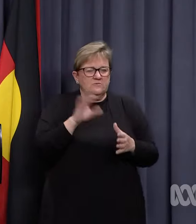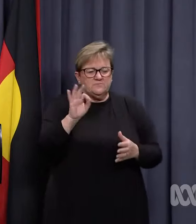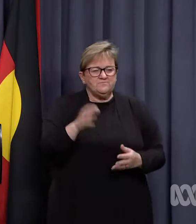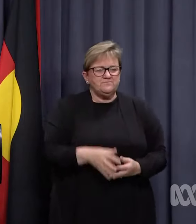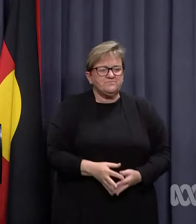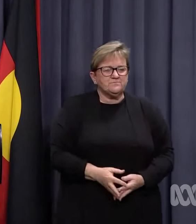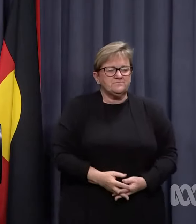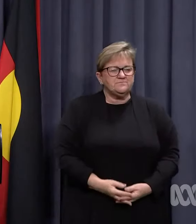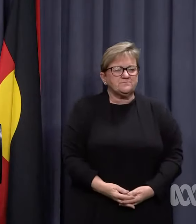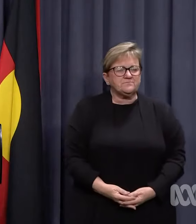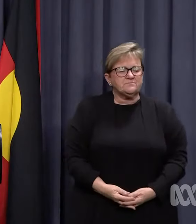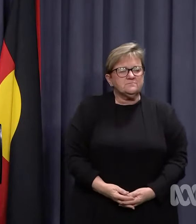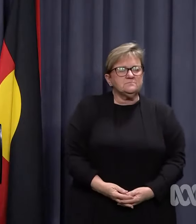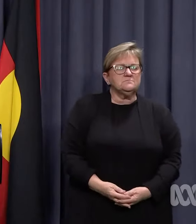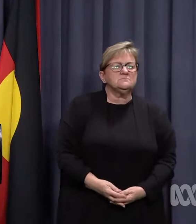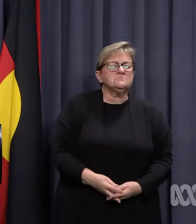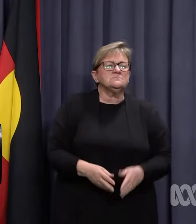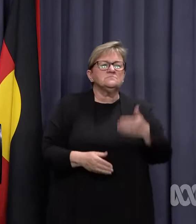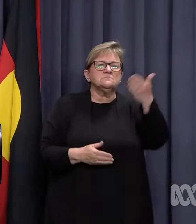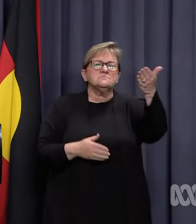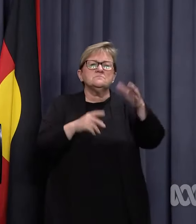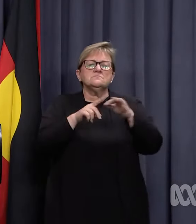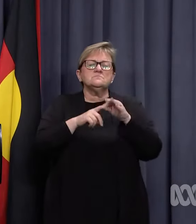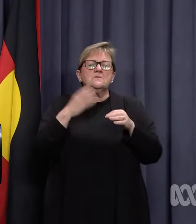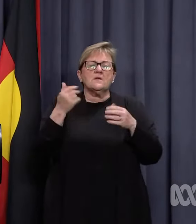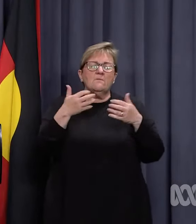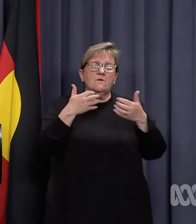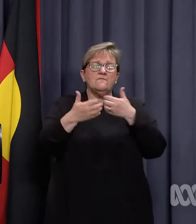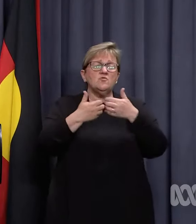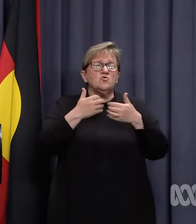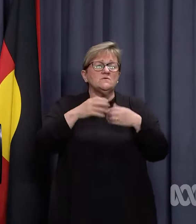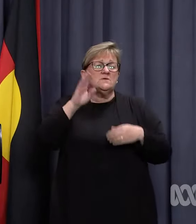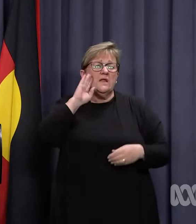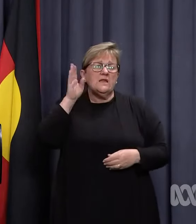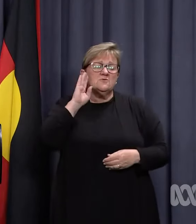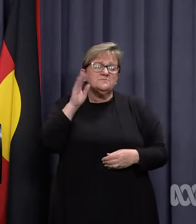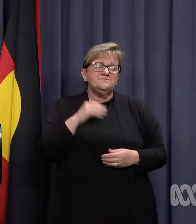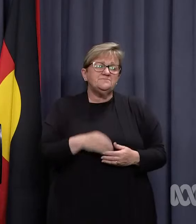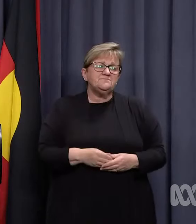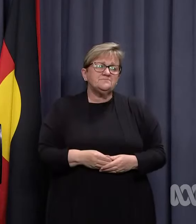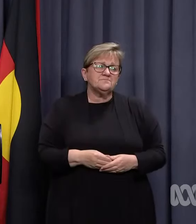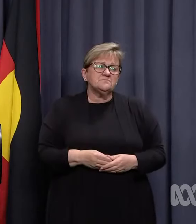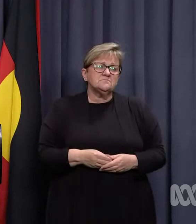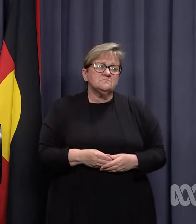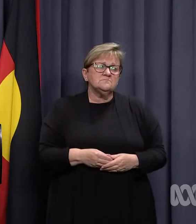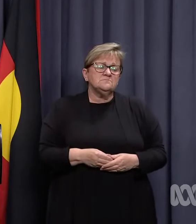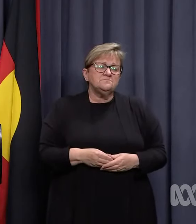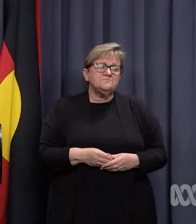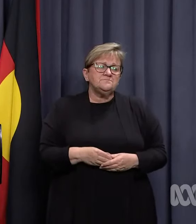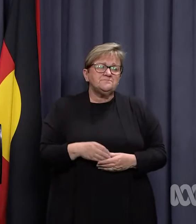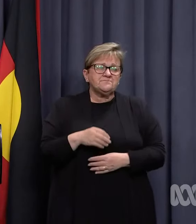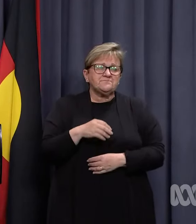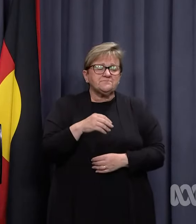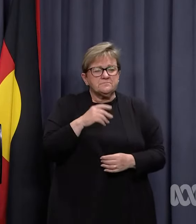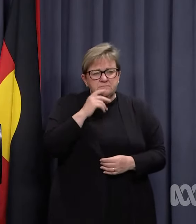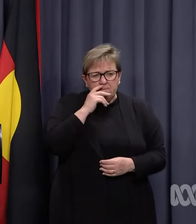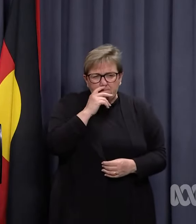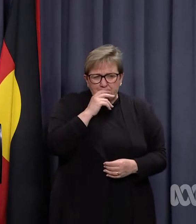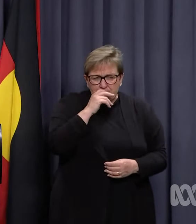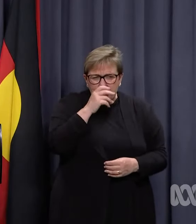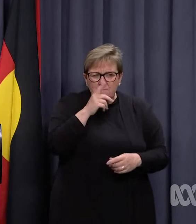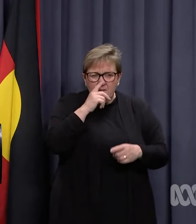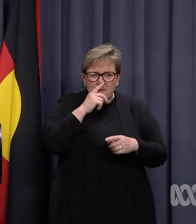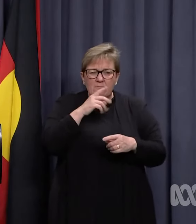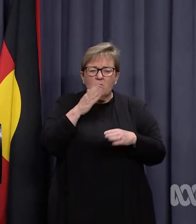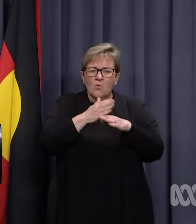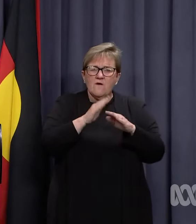Australia. Some of the university lecturers, you know, of course the government currently have to try to encourage people to